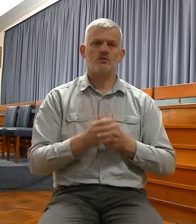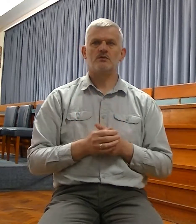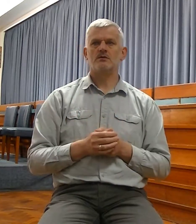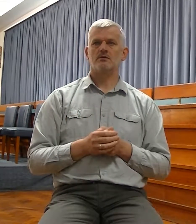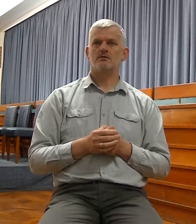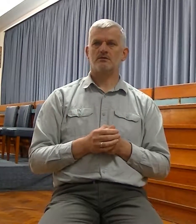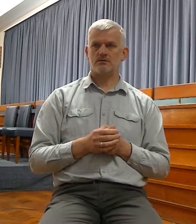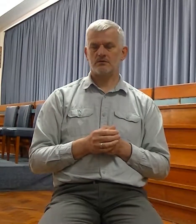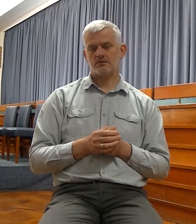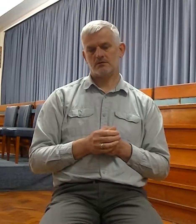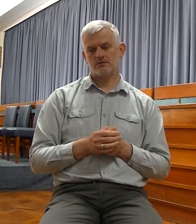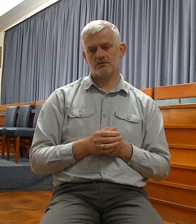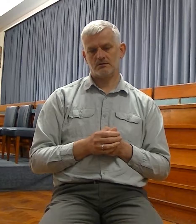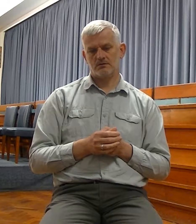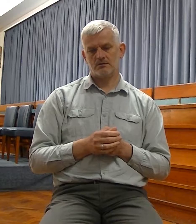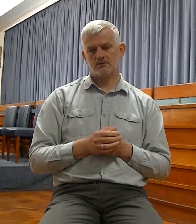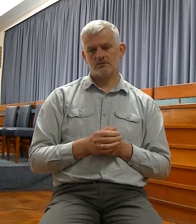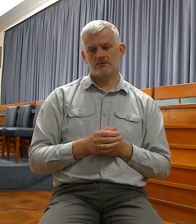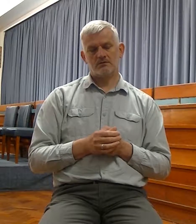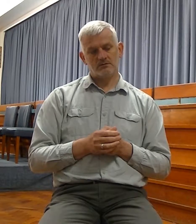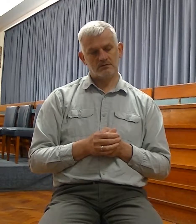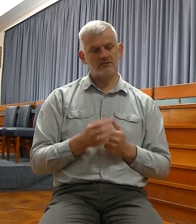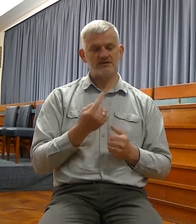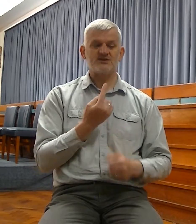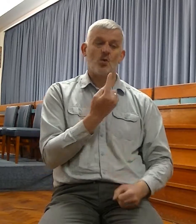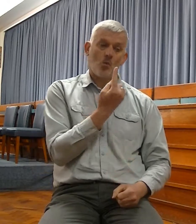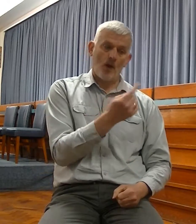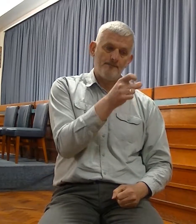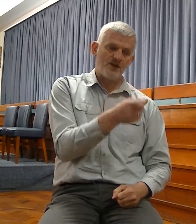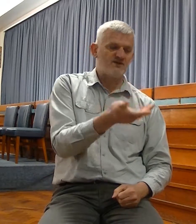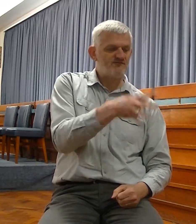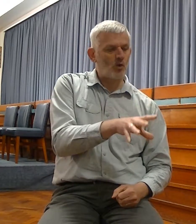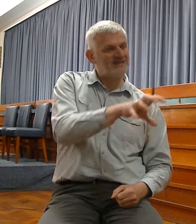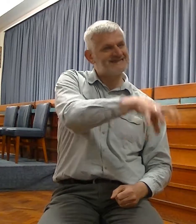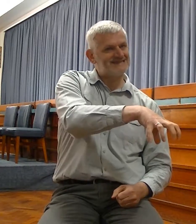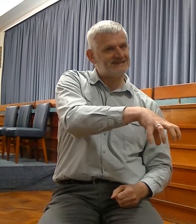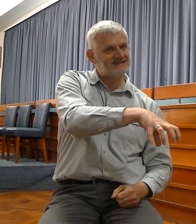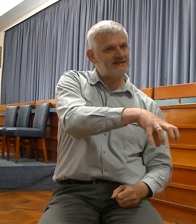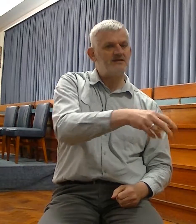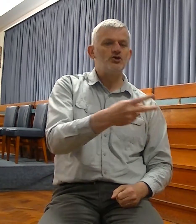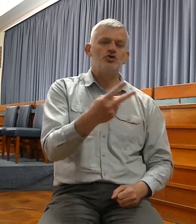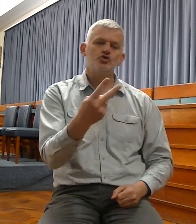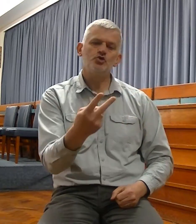be coupled with one of a city, and two of an entire clan. That's a very small proportion.